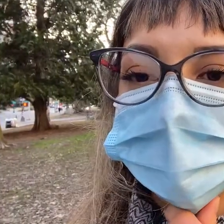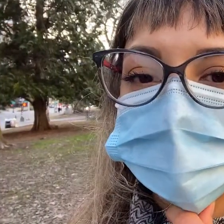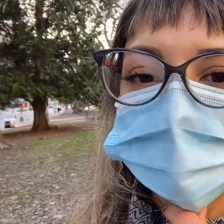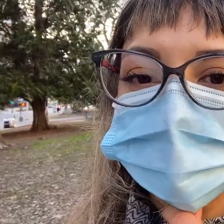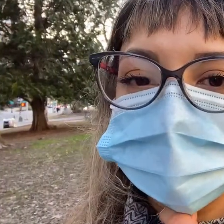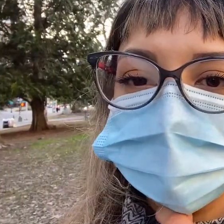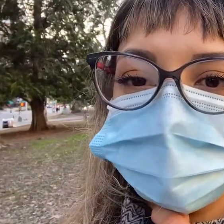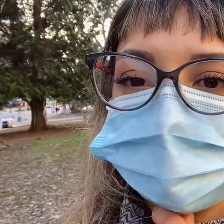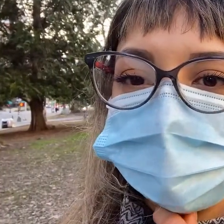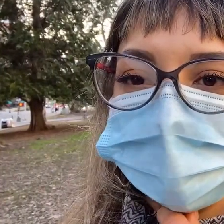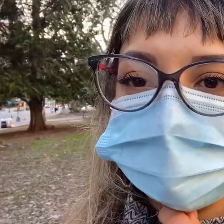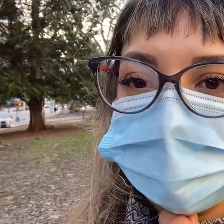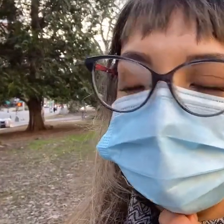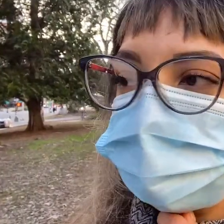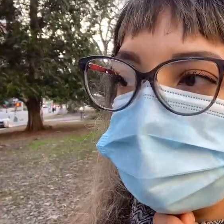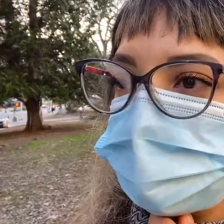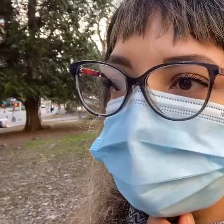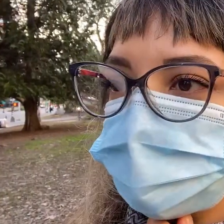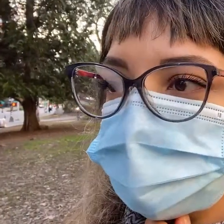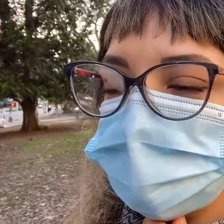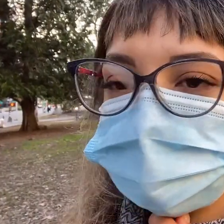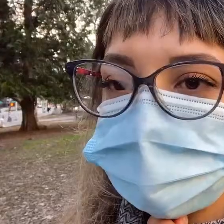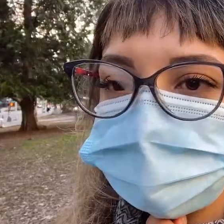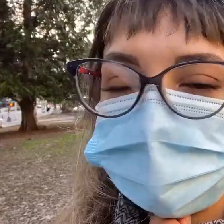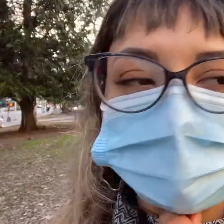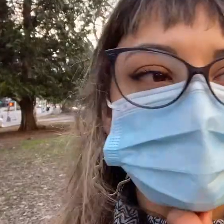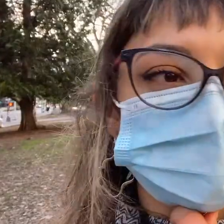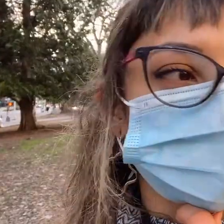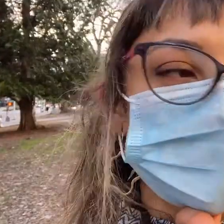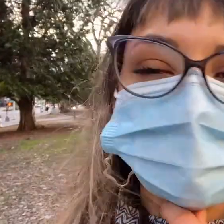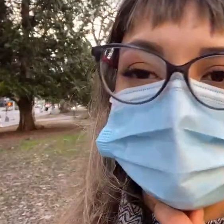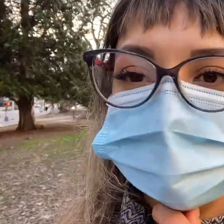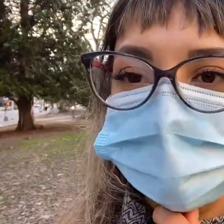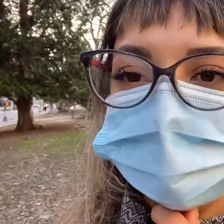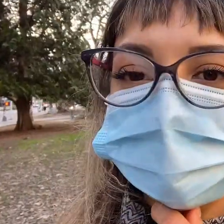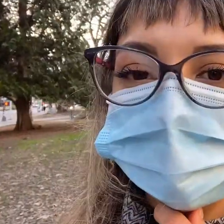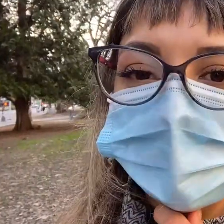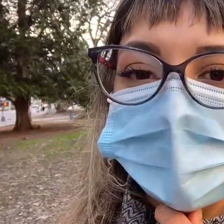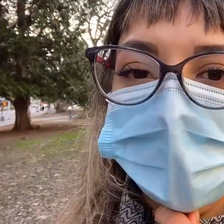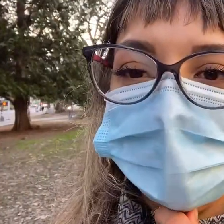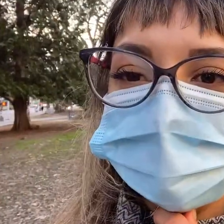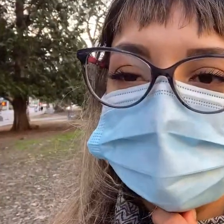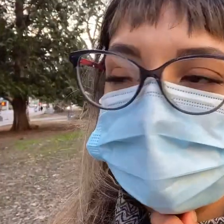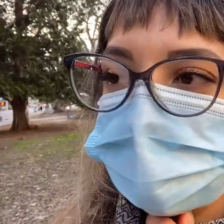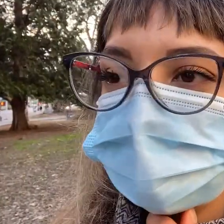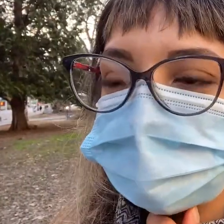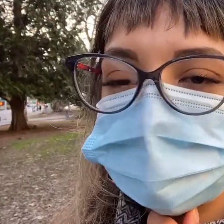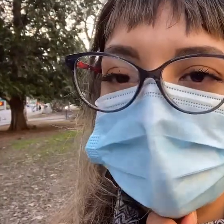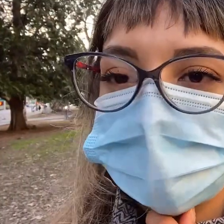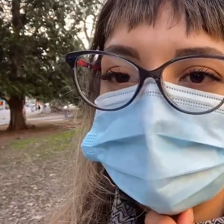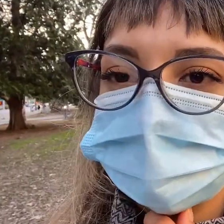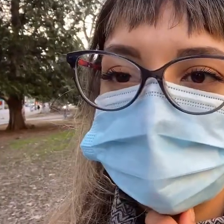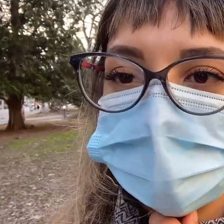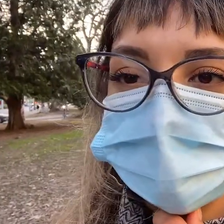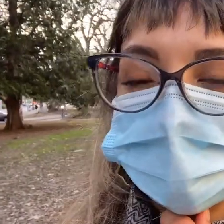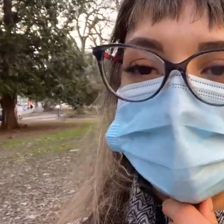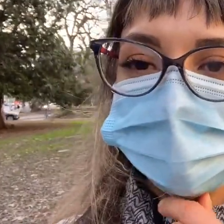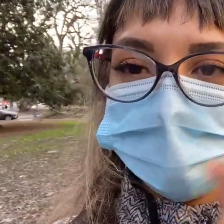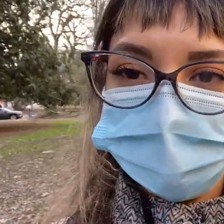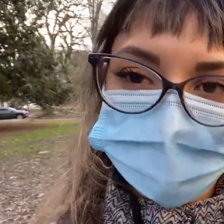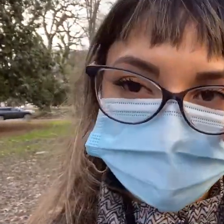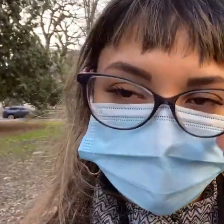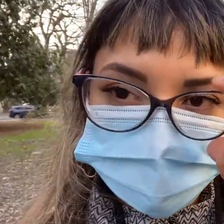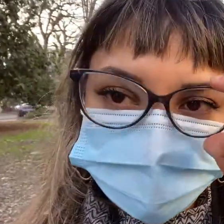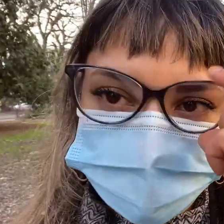um was was the best and i like when the feds were in town and were gassing a ton i didn't like i could just walk through smoke